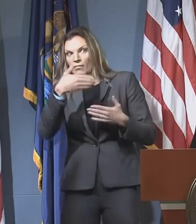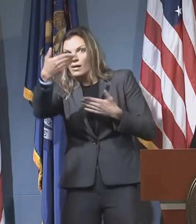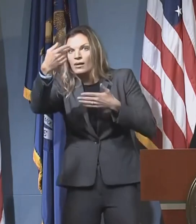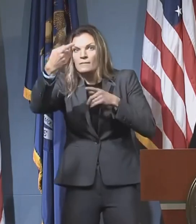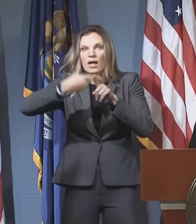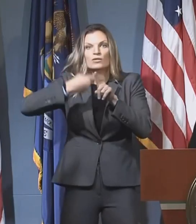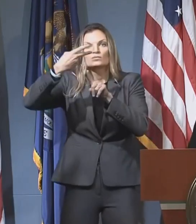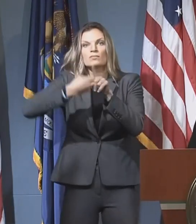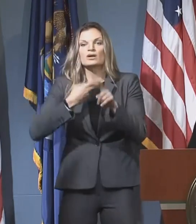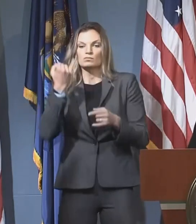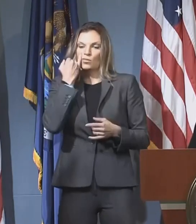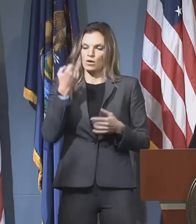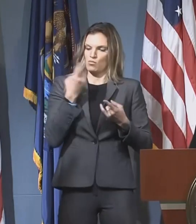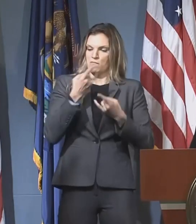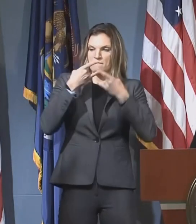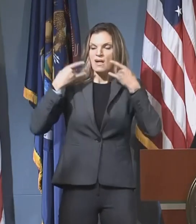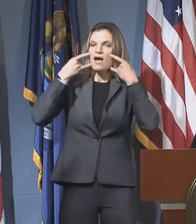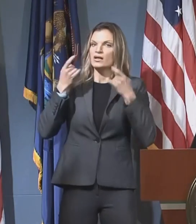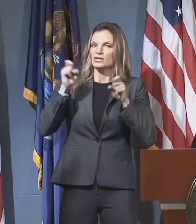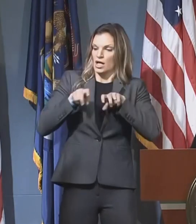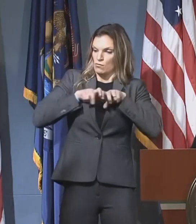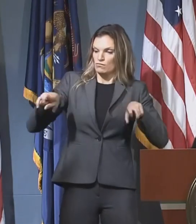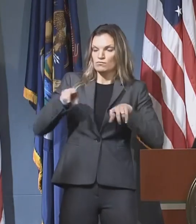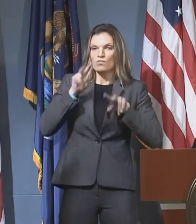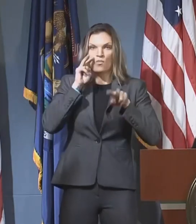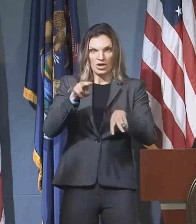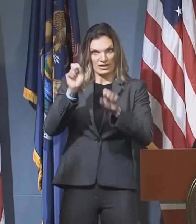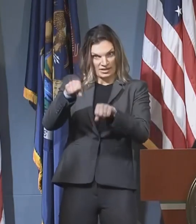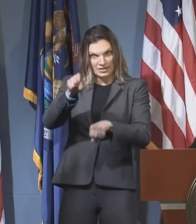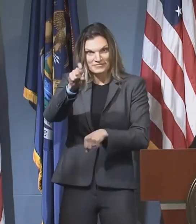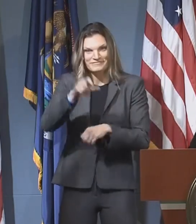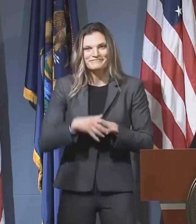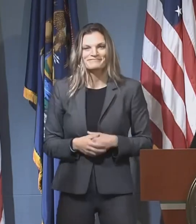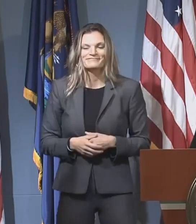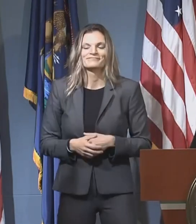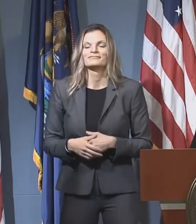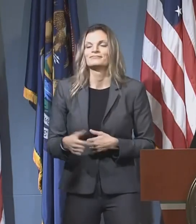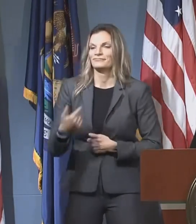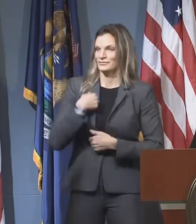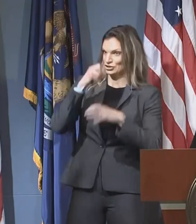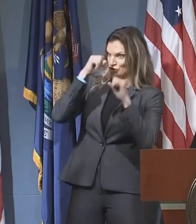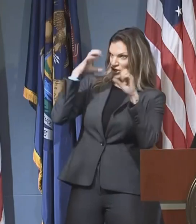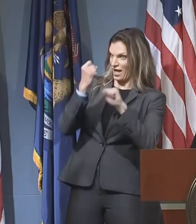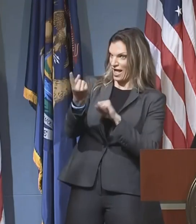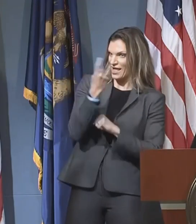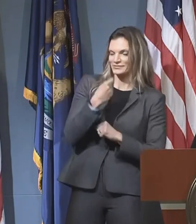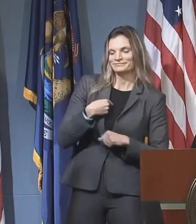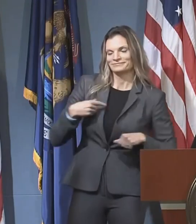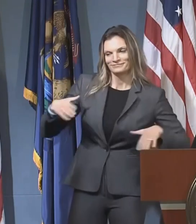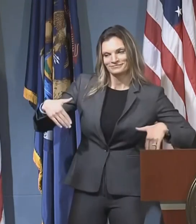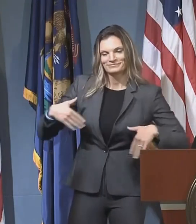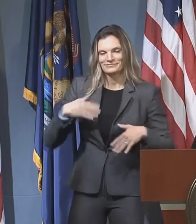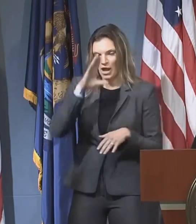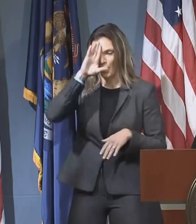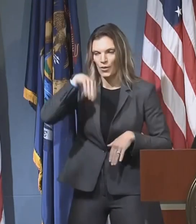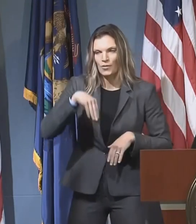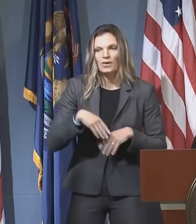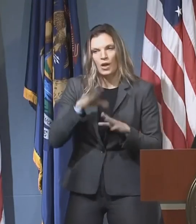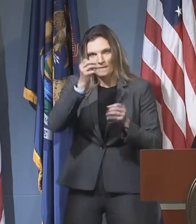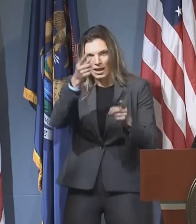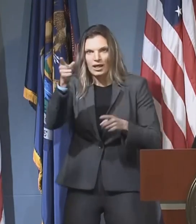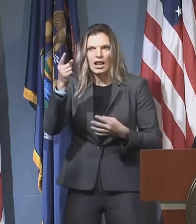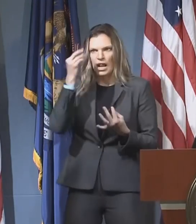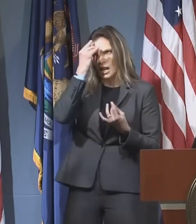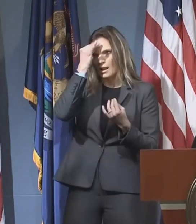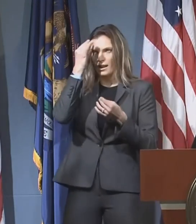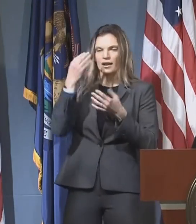as they wear masks and socially distance? Yeah, I'm not surprised to get this question. I am glad you asked it because I know that it's on a number of people's minds.